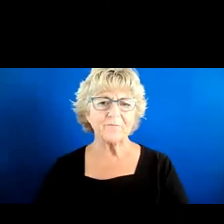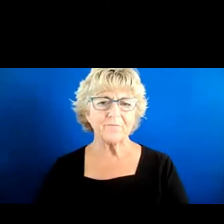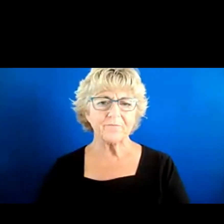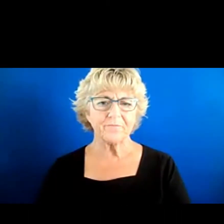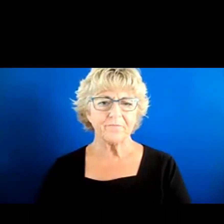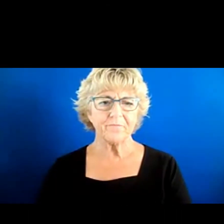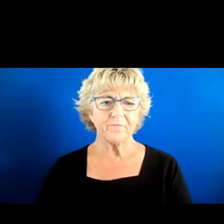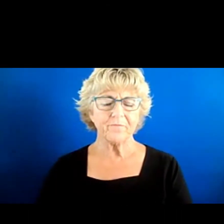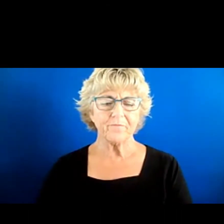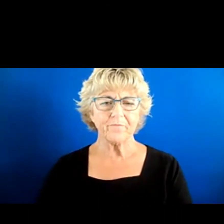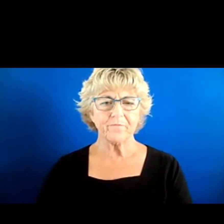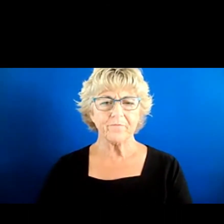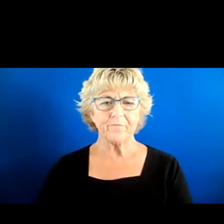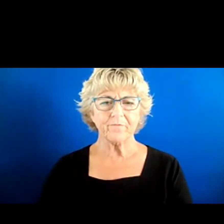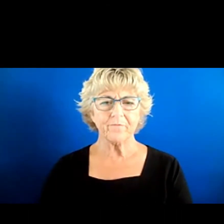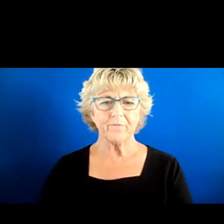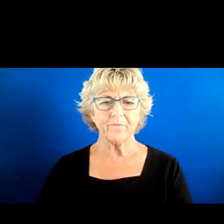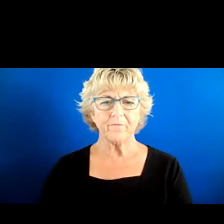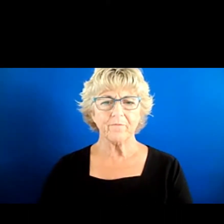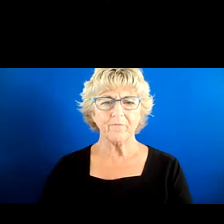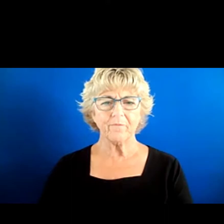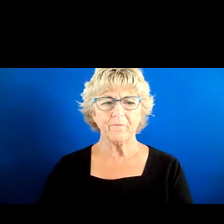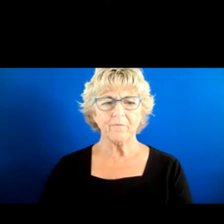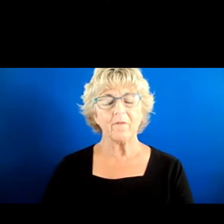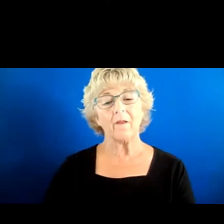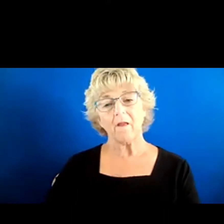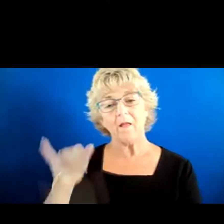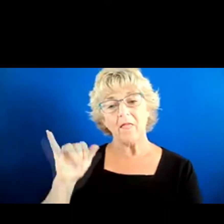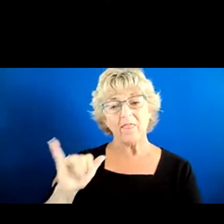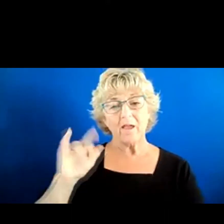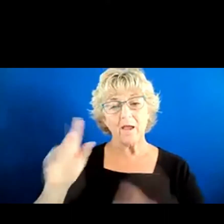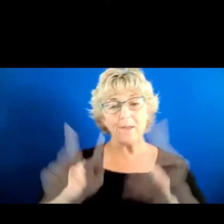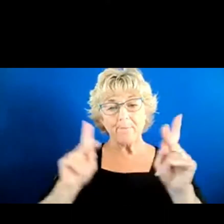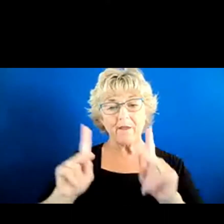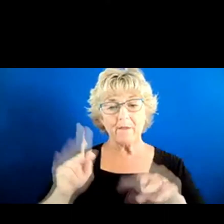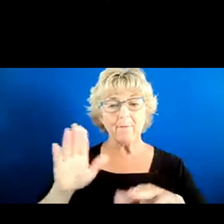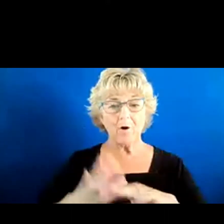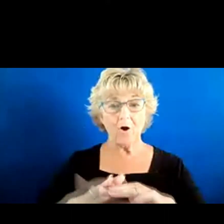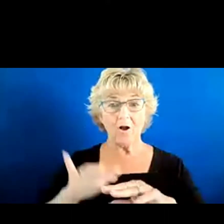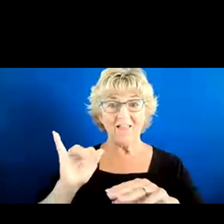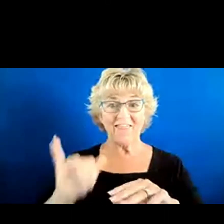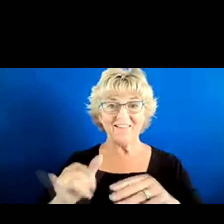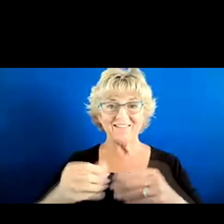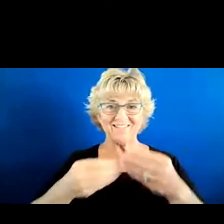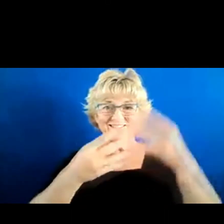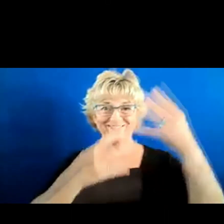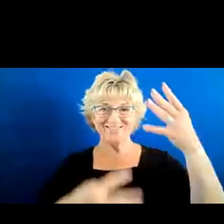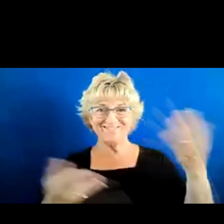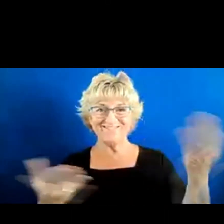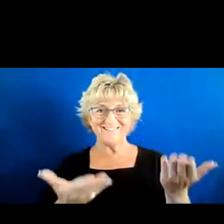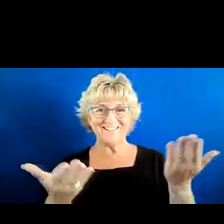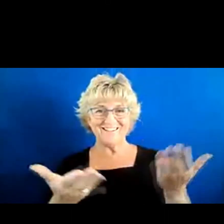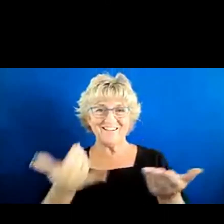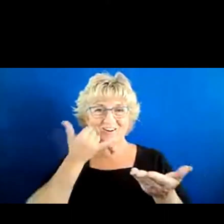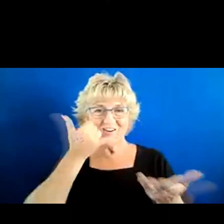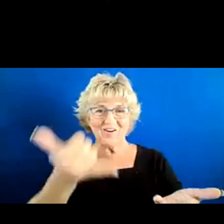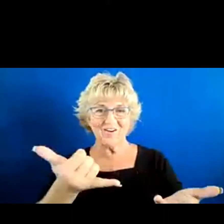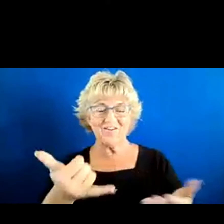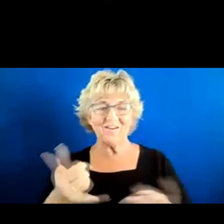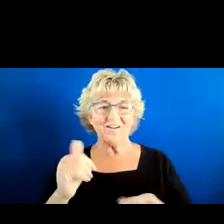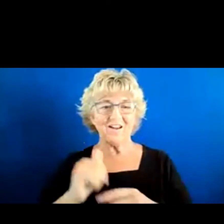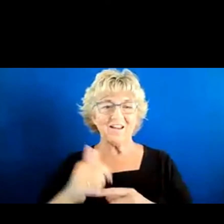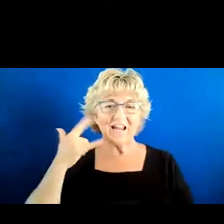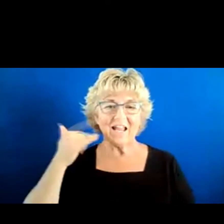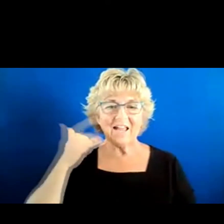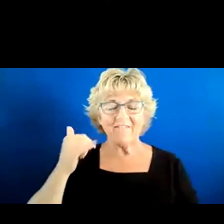So, you know, there are people on this call that know a lot more about kind of California's history around